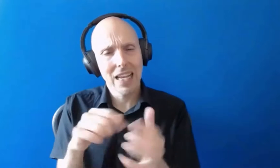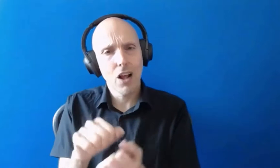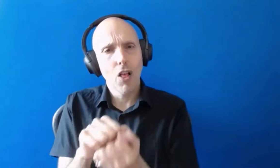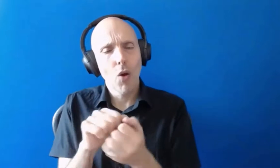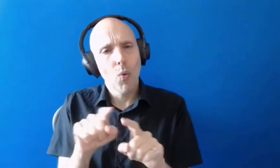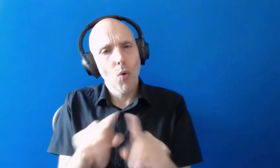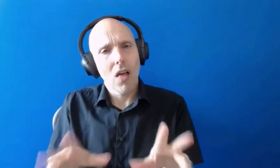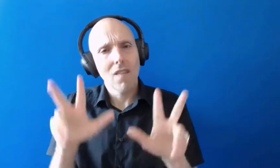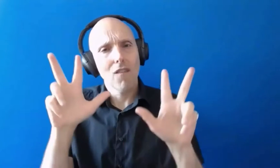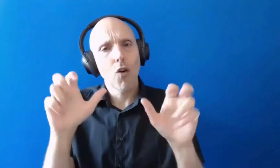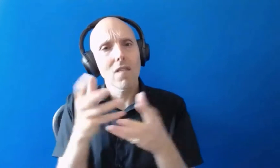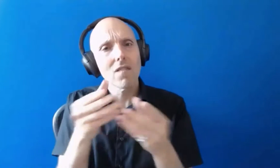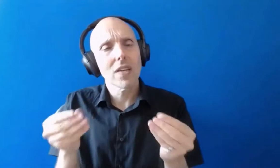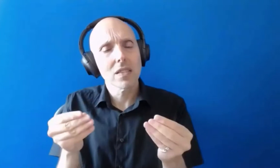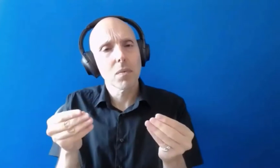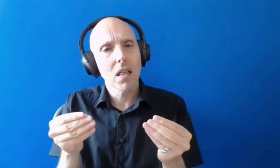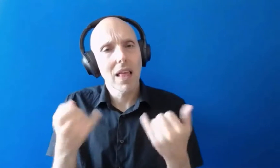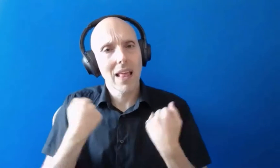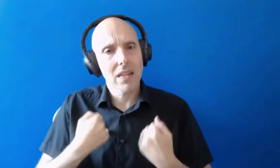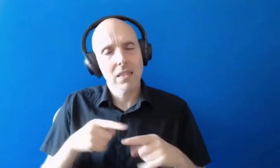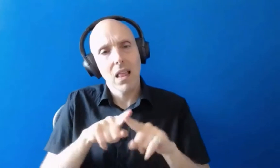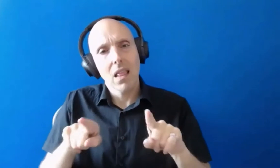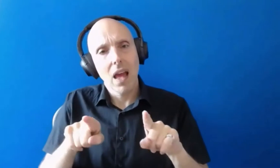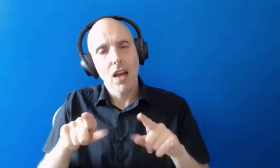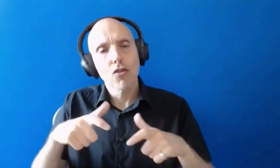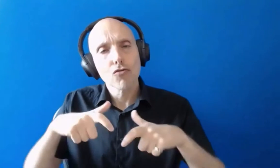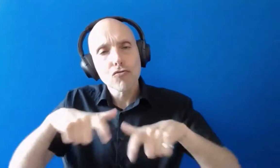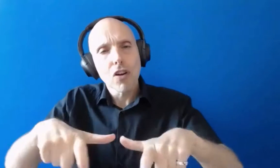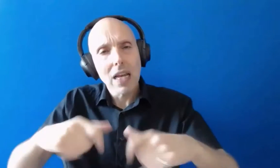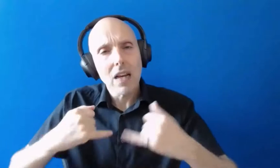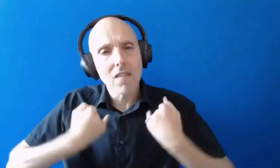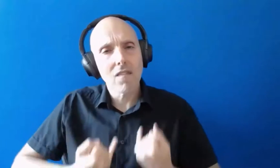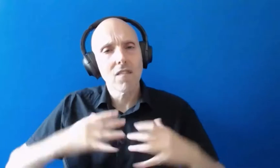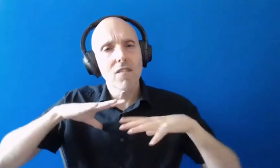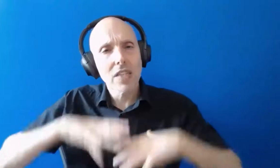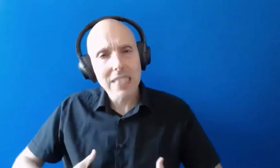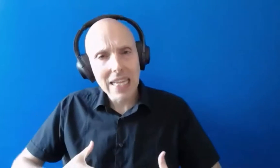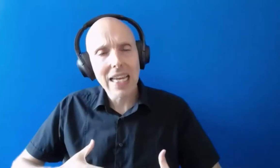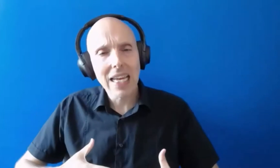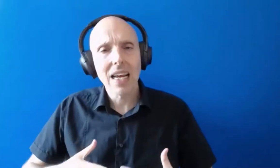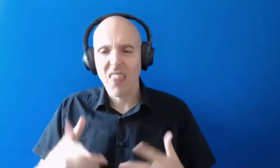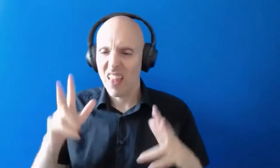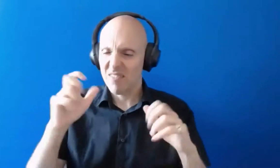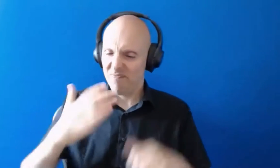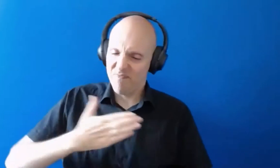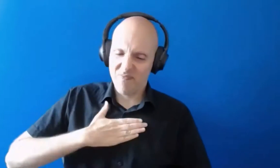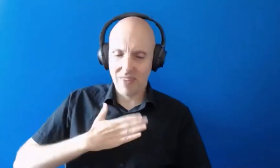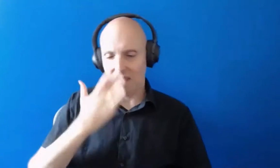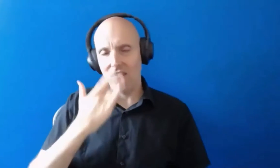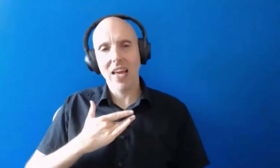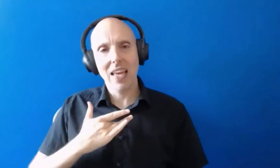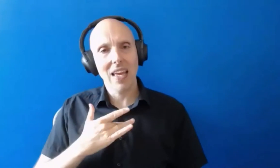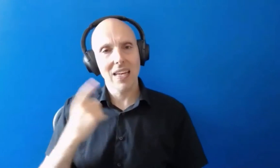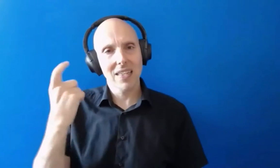illness such as chronic fatigue syndrome and the stigma that sufferers are faking it so i suppose this will be if people have got